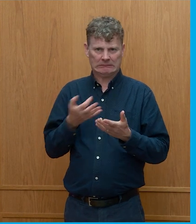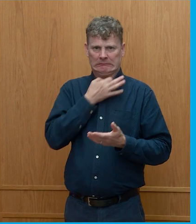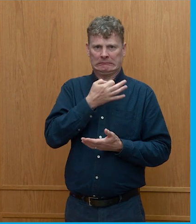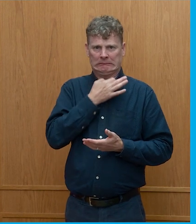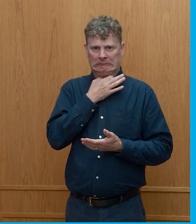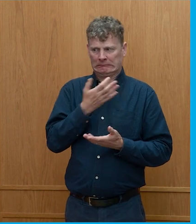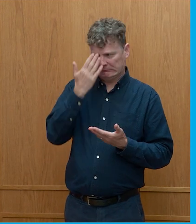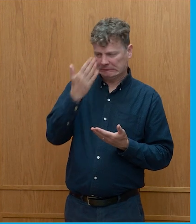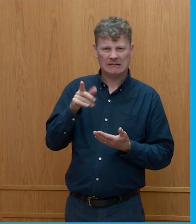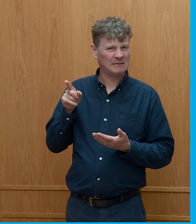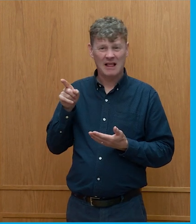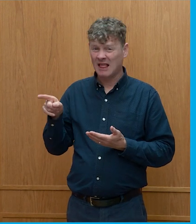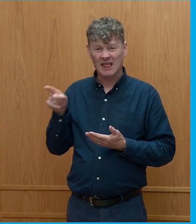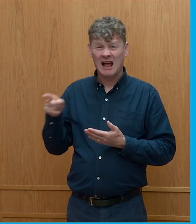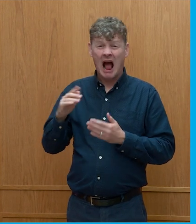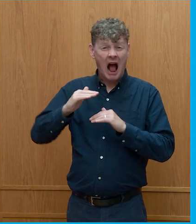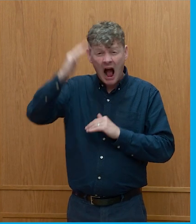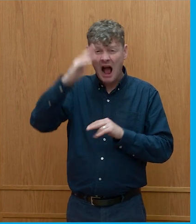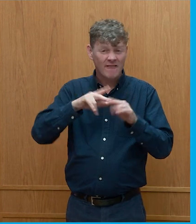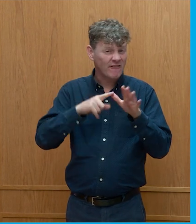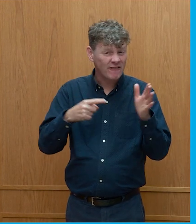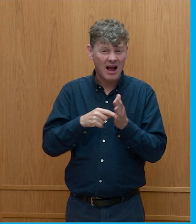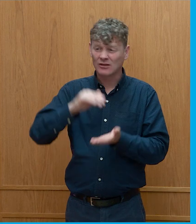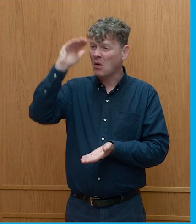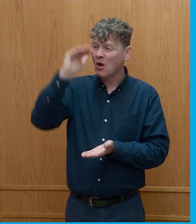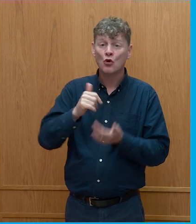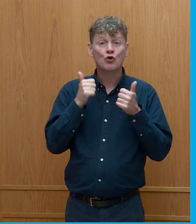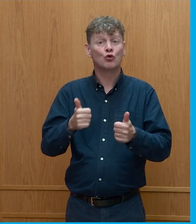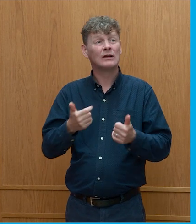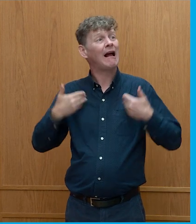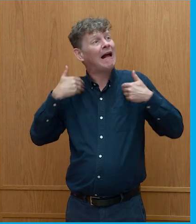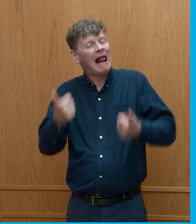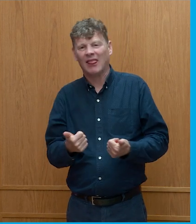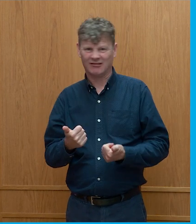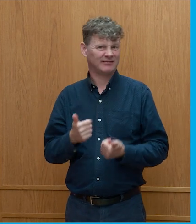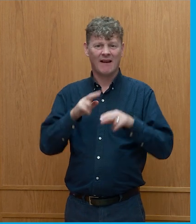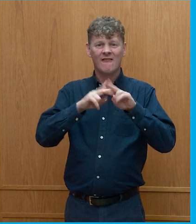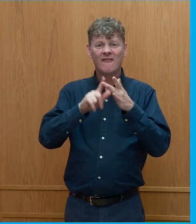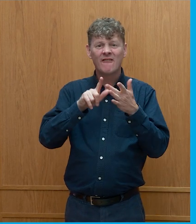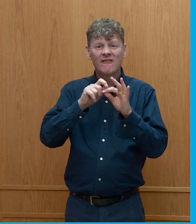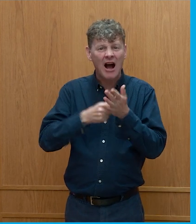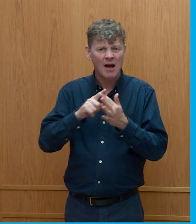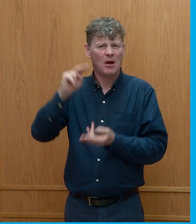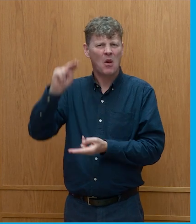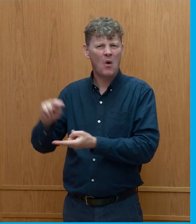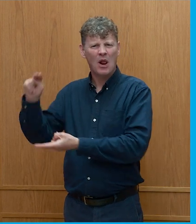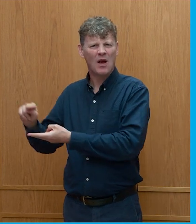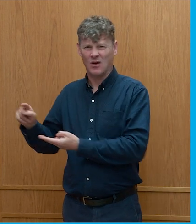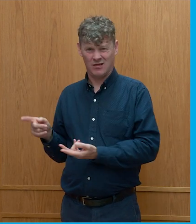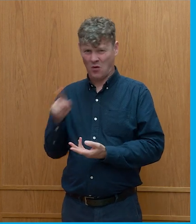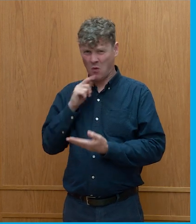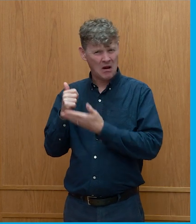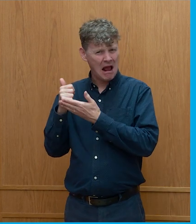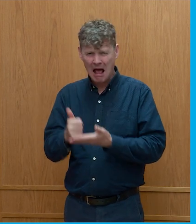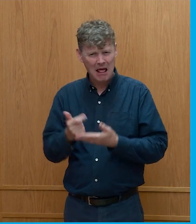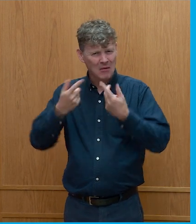often higher in fat lower in micronutrients and and and lower in fiber so is that necessarily going to help us kind of